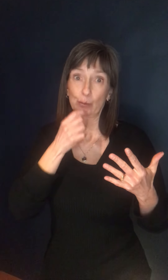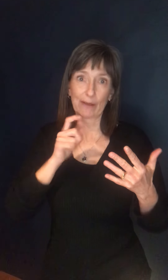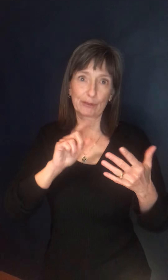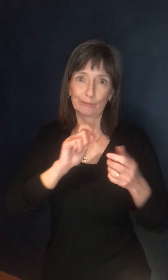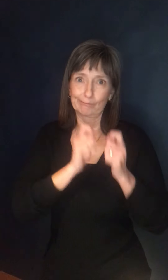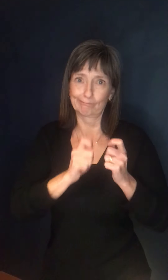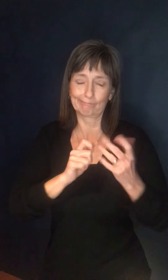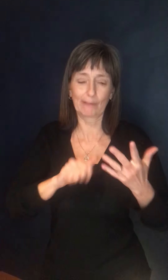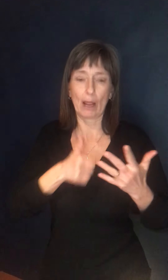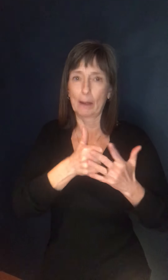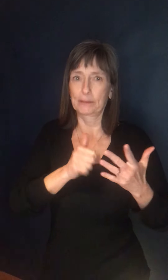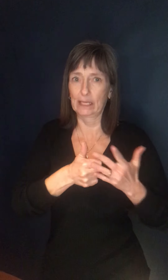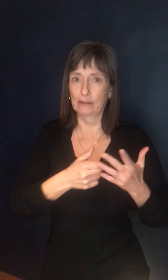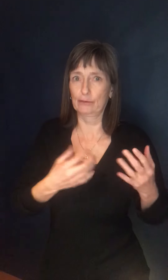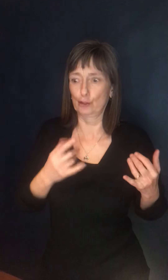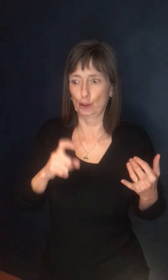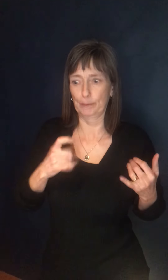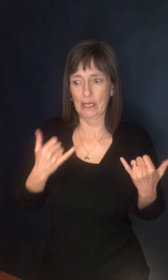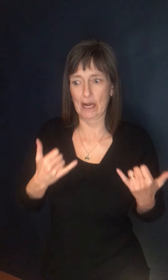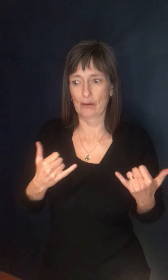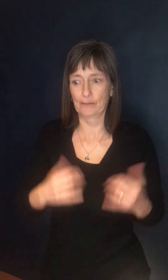if it's not, um, updated already.